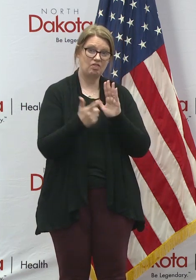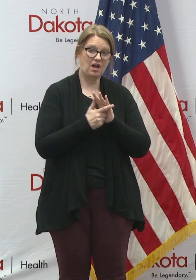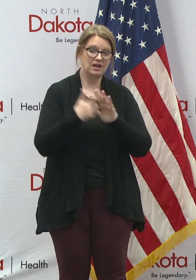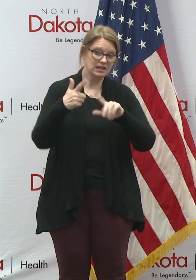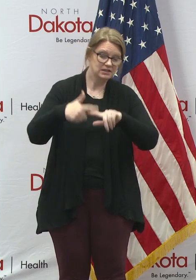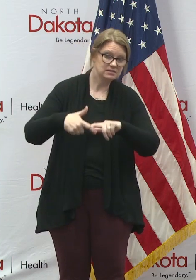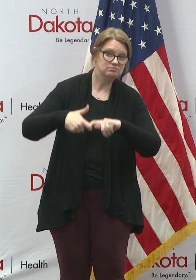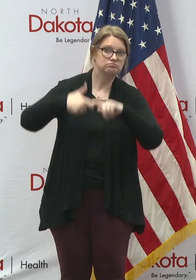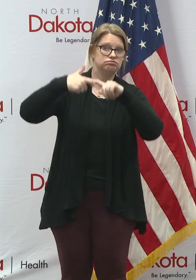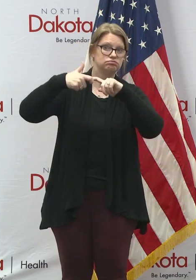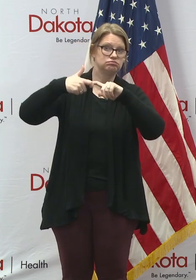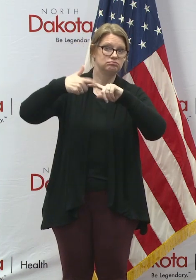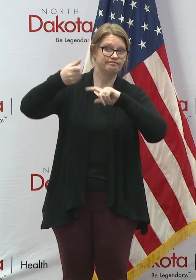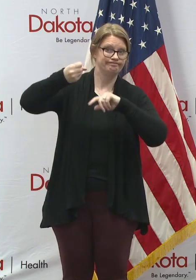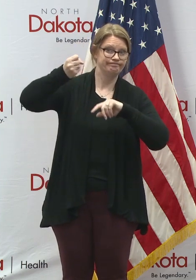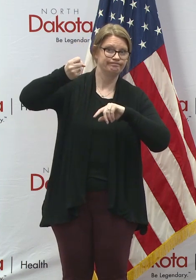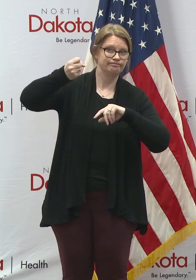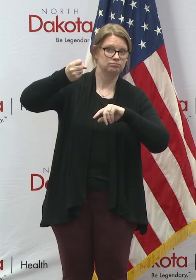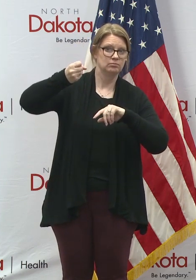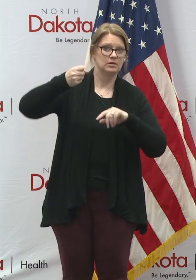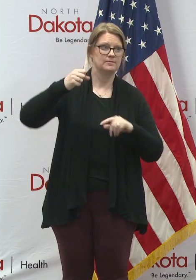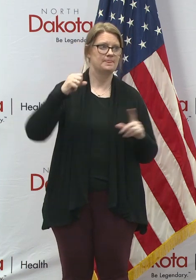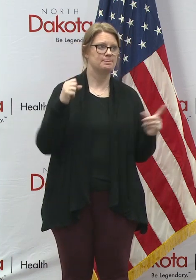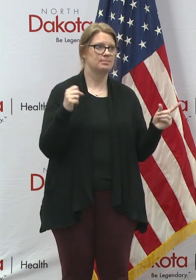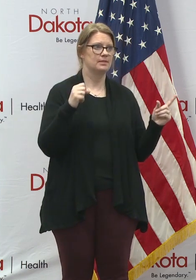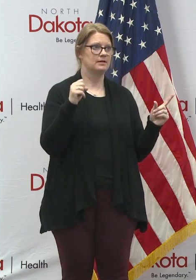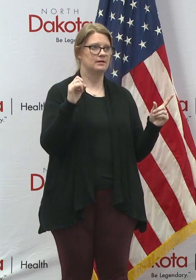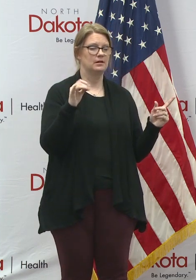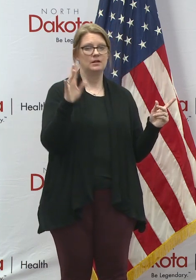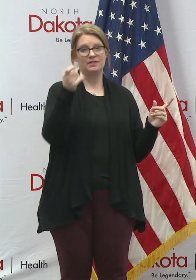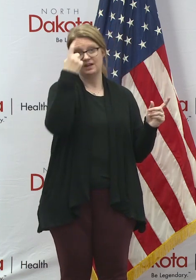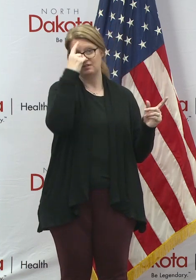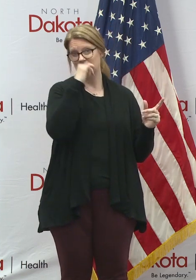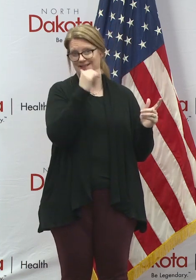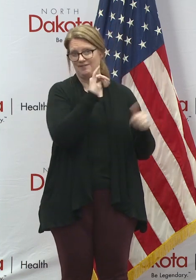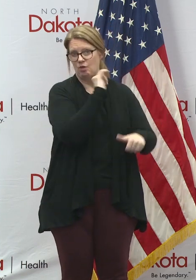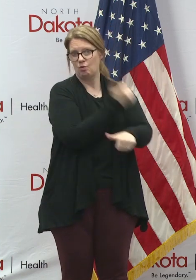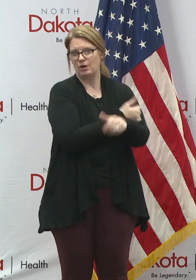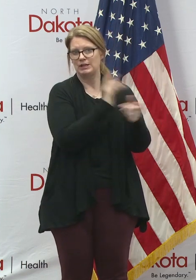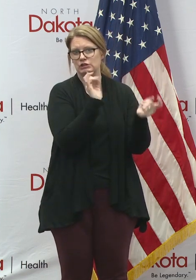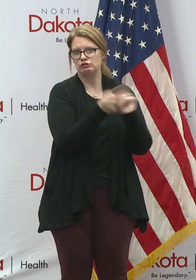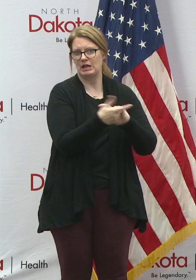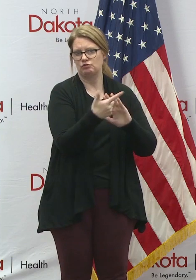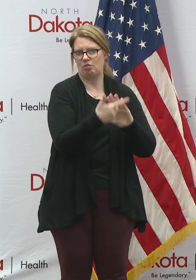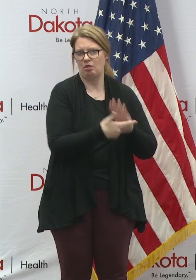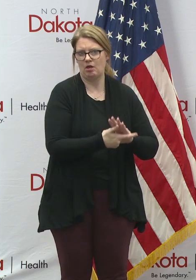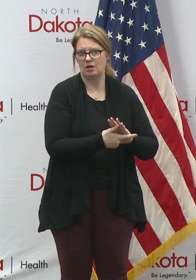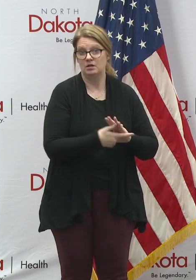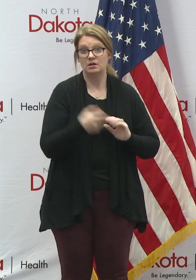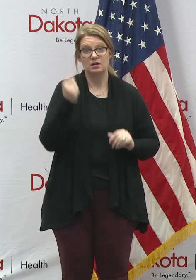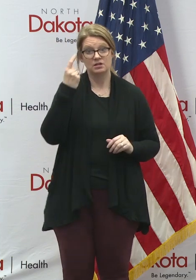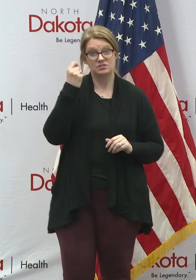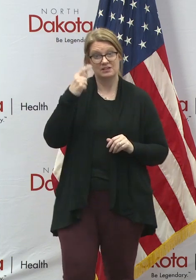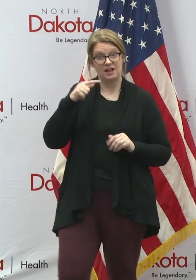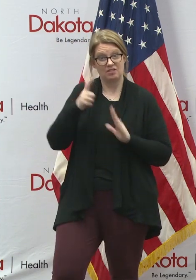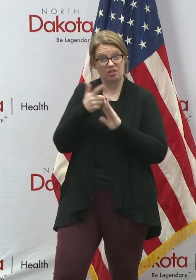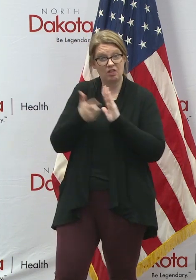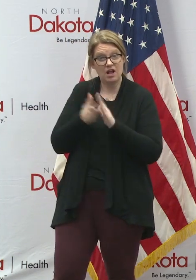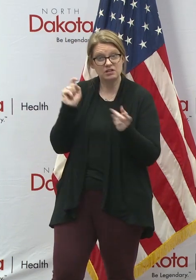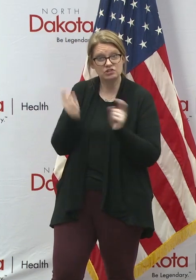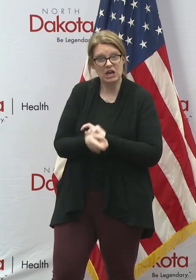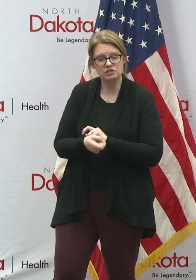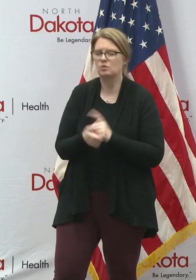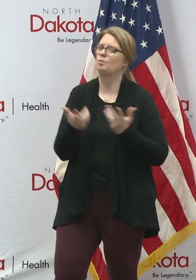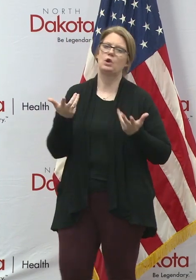or, uh, the governor doesn't have the authority to change the law. So, we don't want the law changed at this particular point,